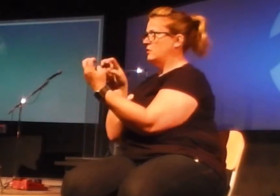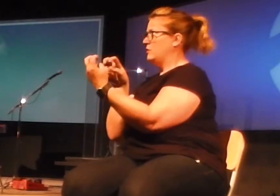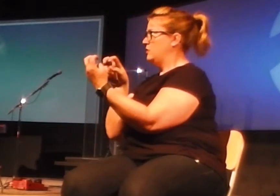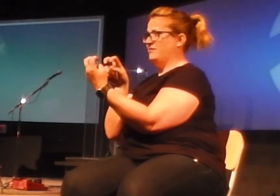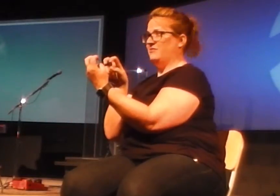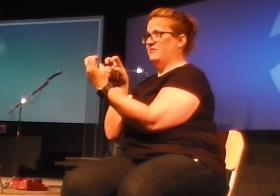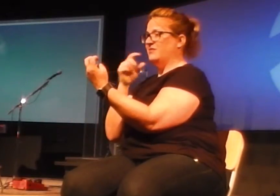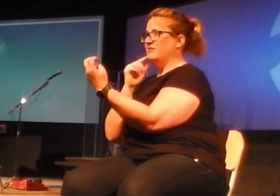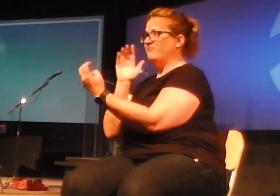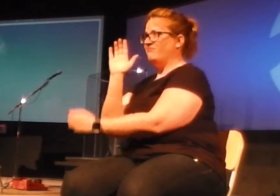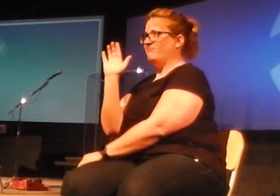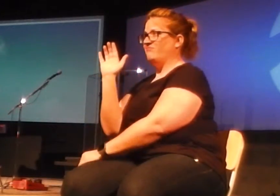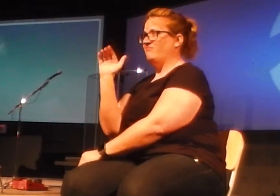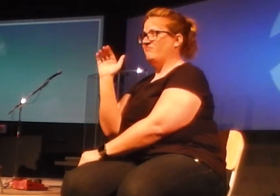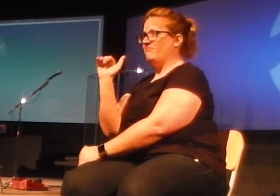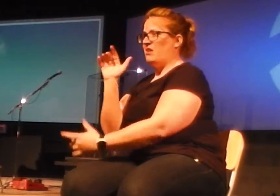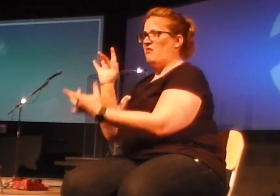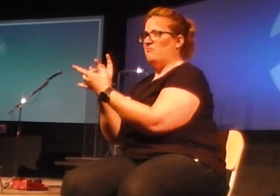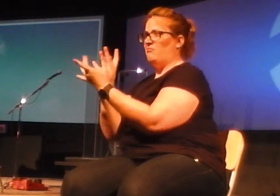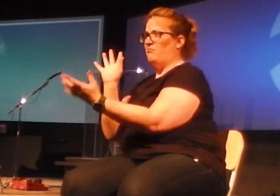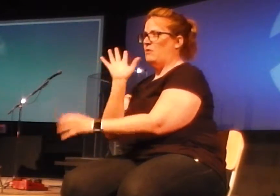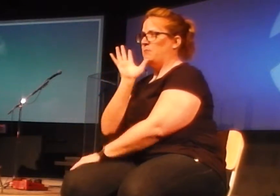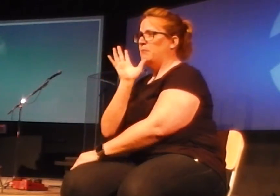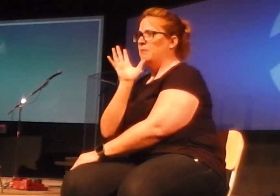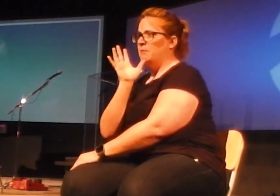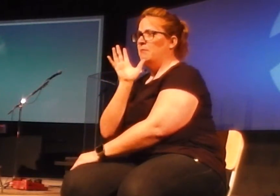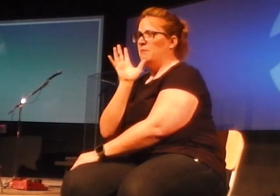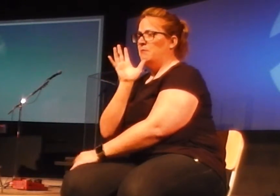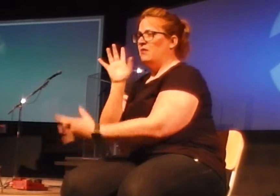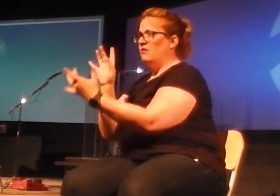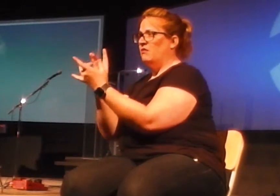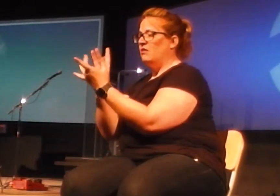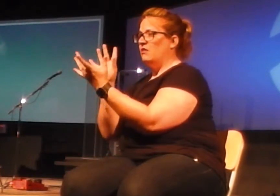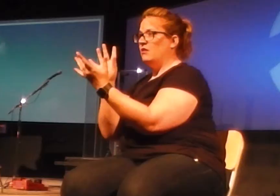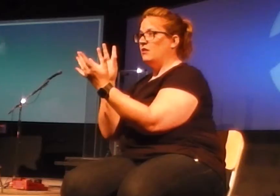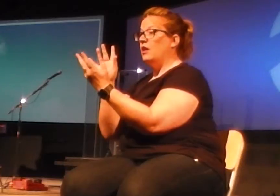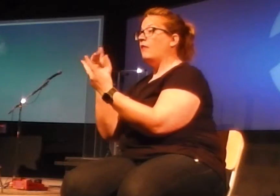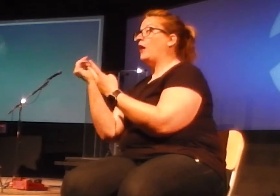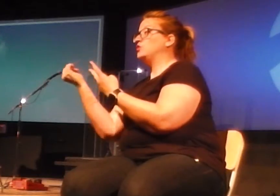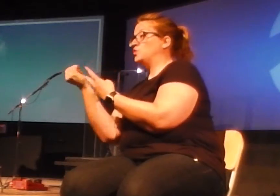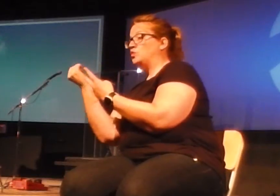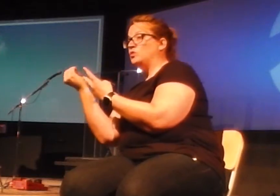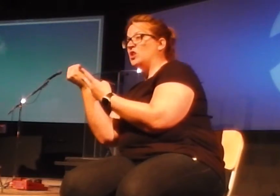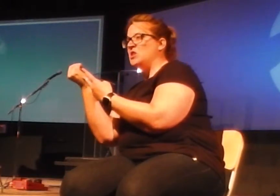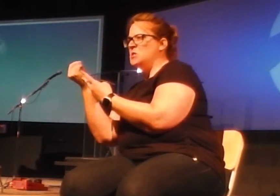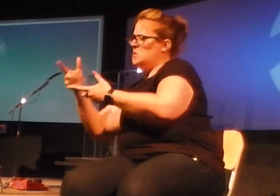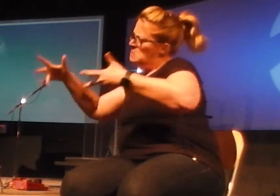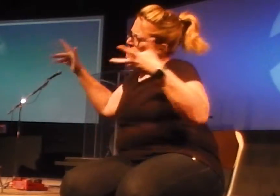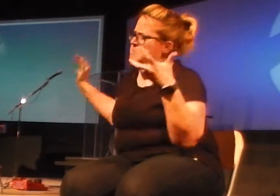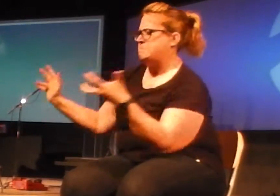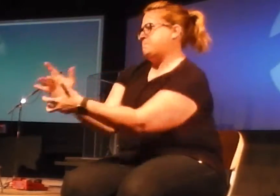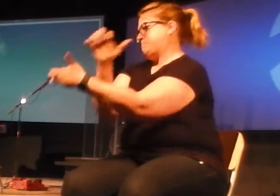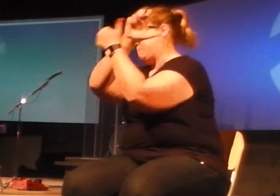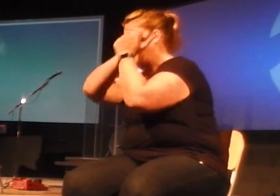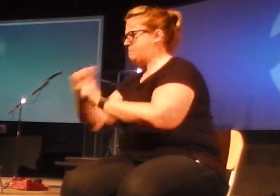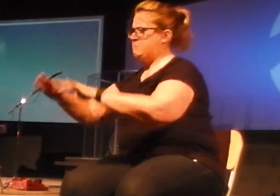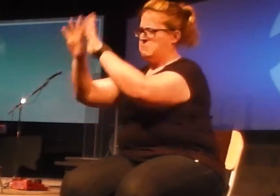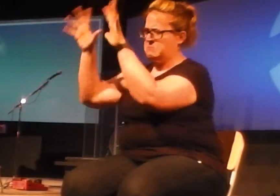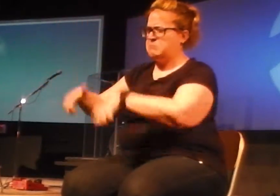goodbye to his mom. And the following day, he is dismantling everything and